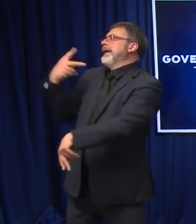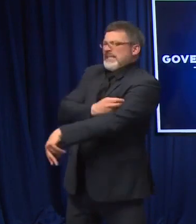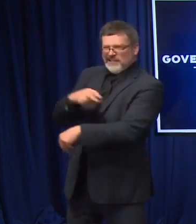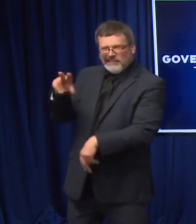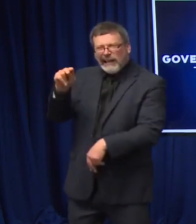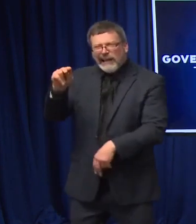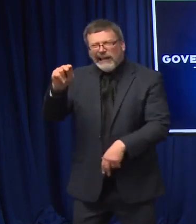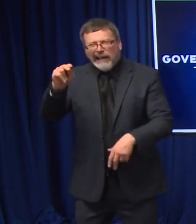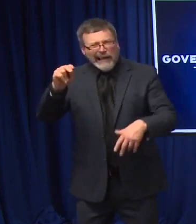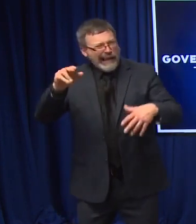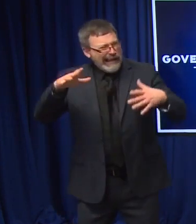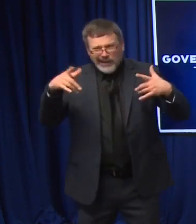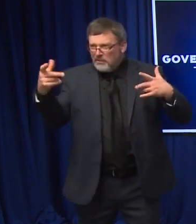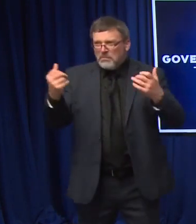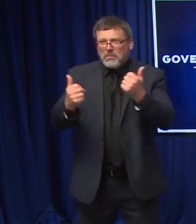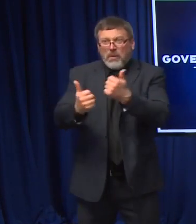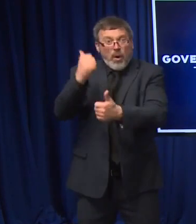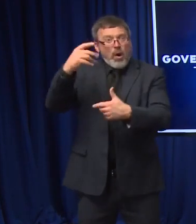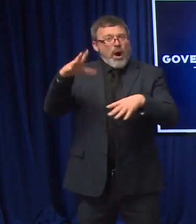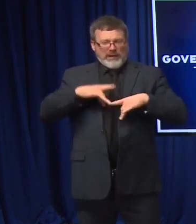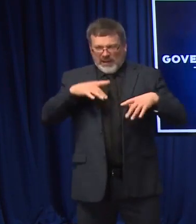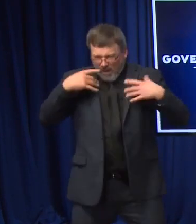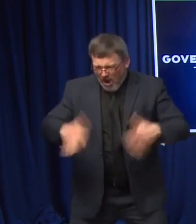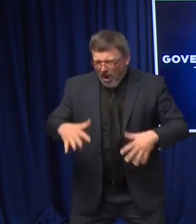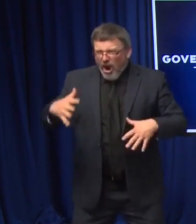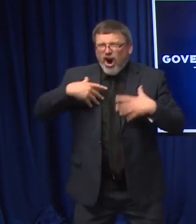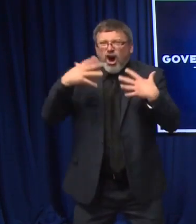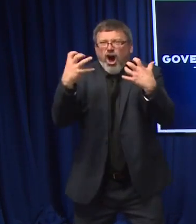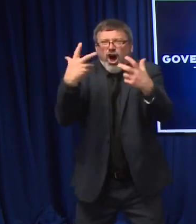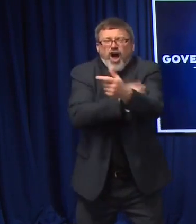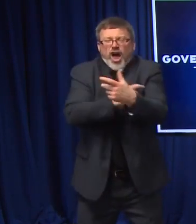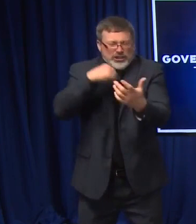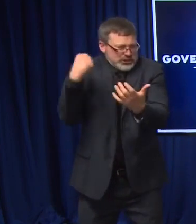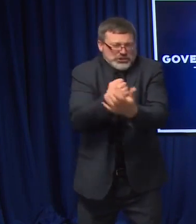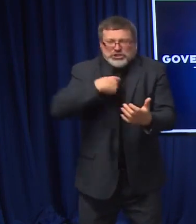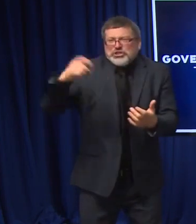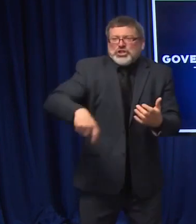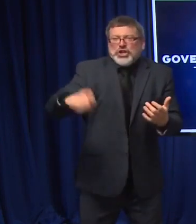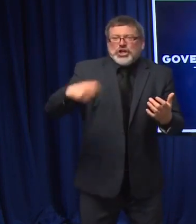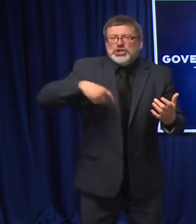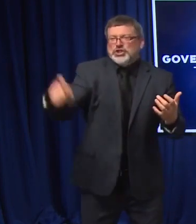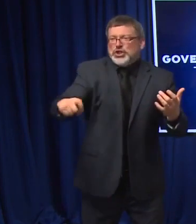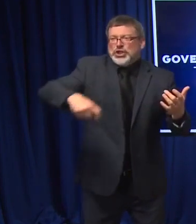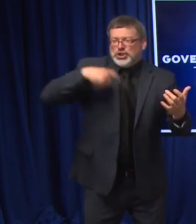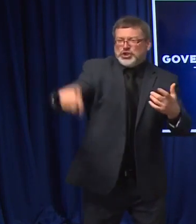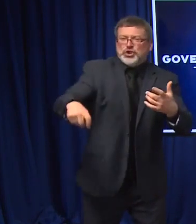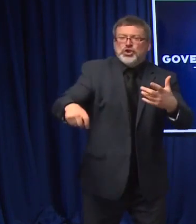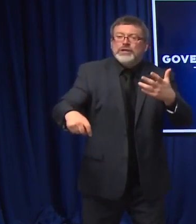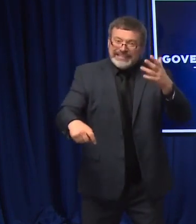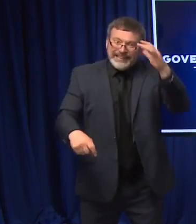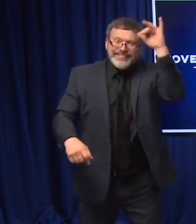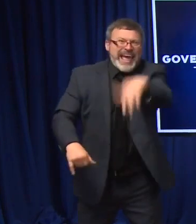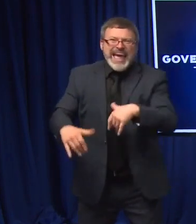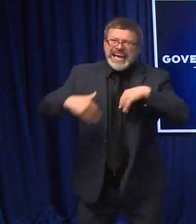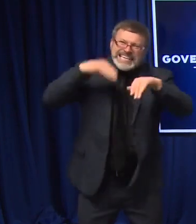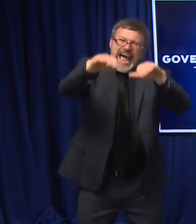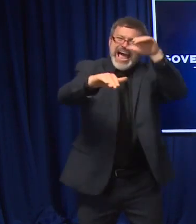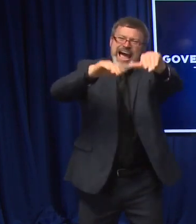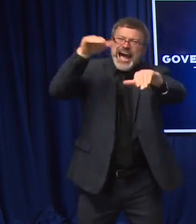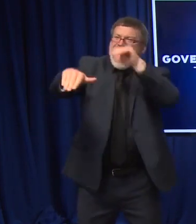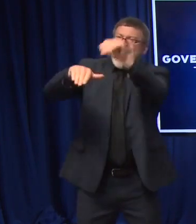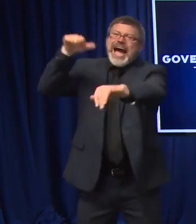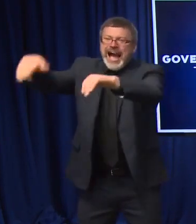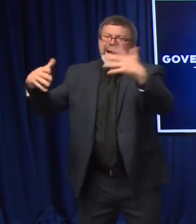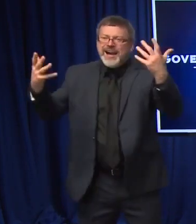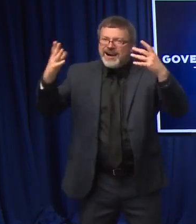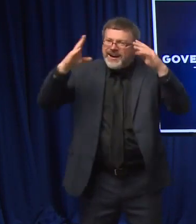beforehand to go through that process can be excruciating. And obviously, if you're lucky enough to be able to come home and recover, that's wonderful.